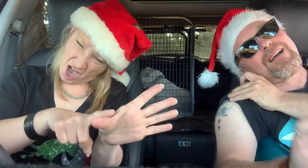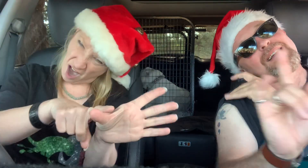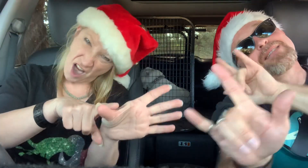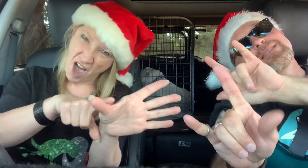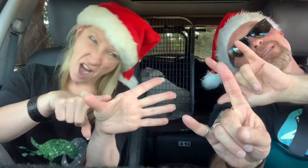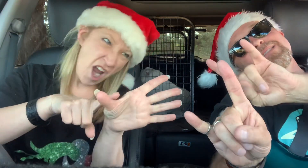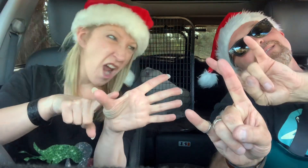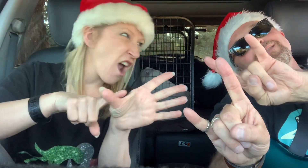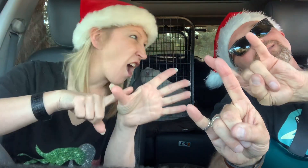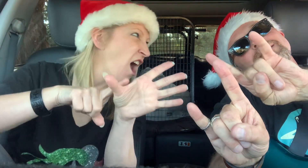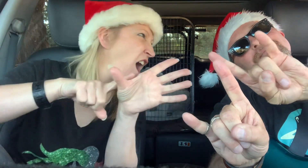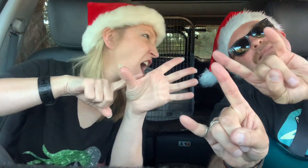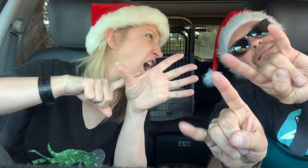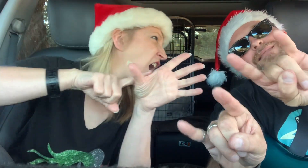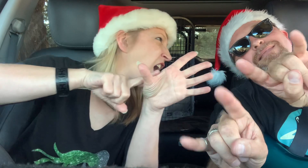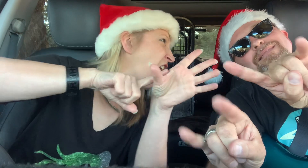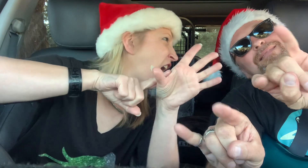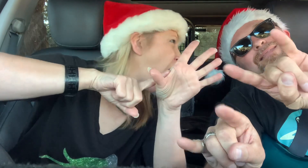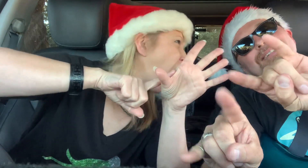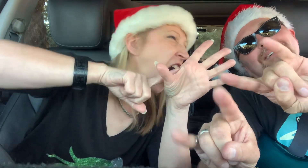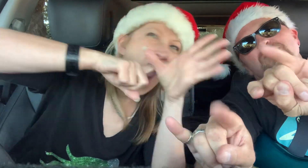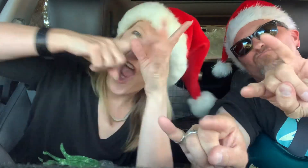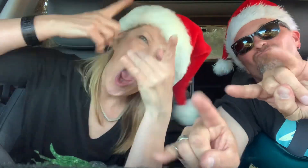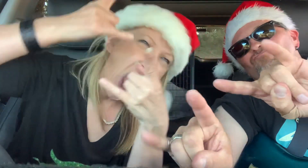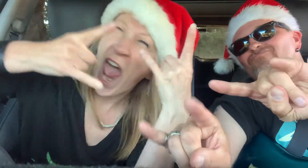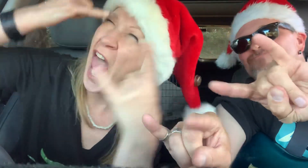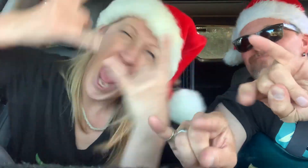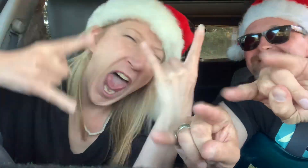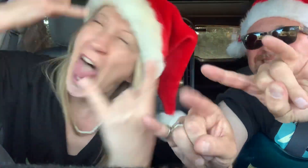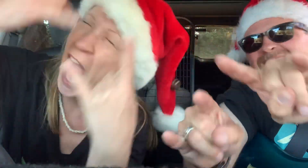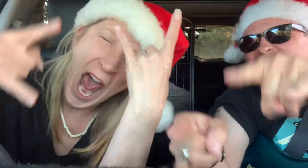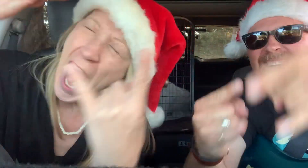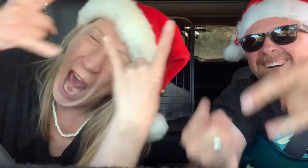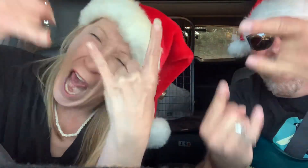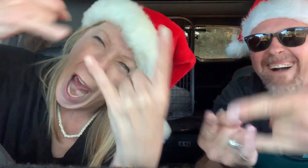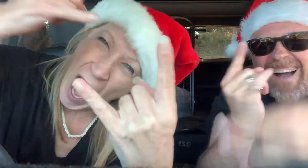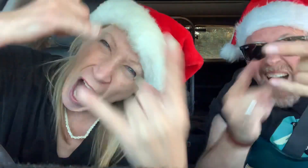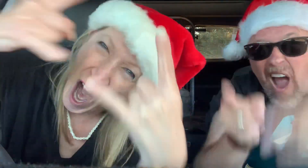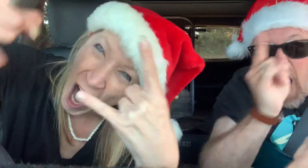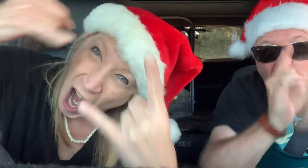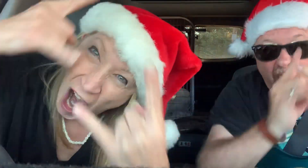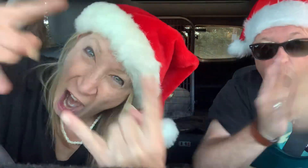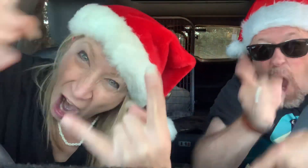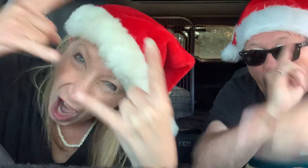and a ten tres